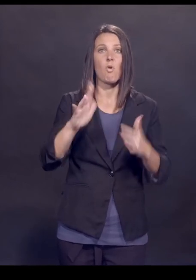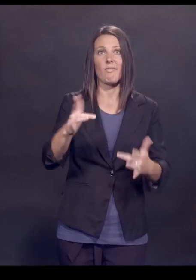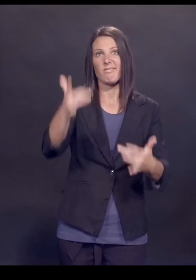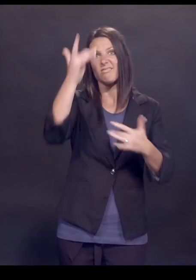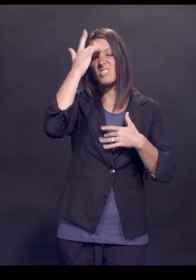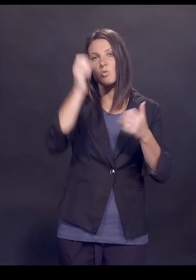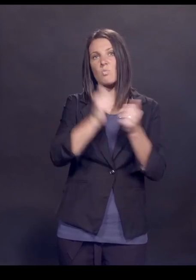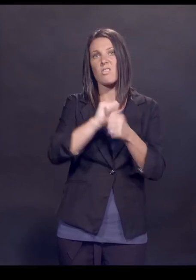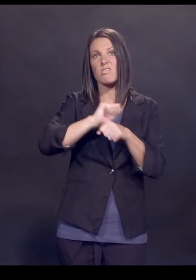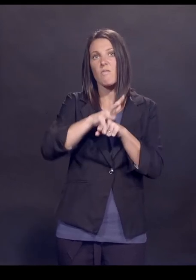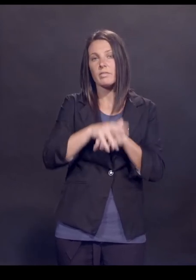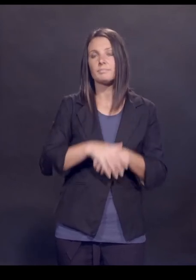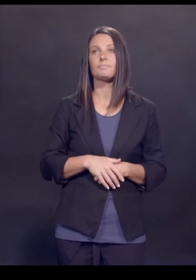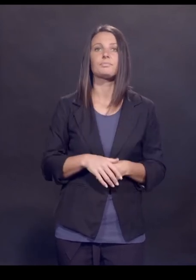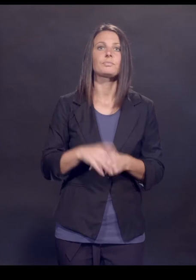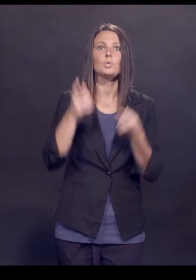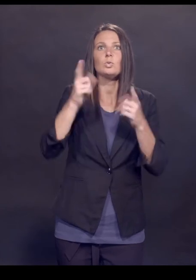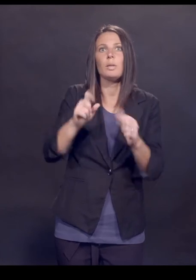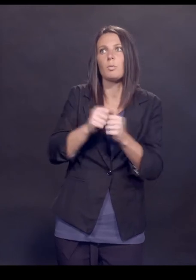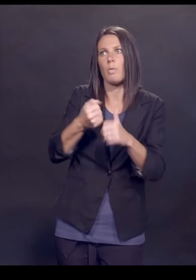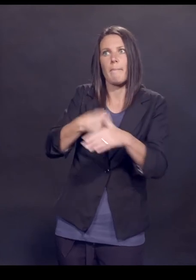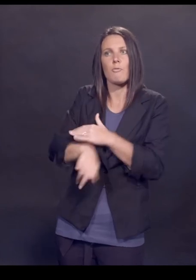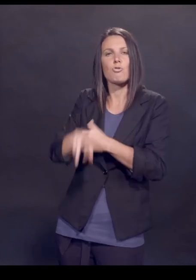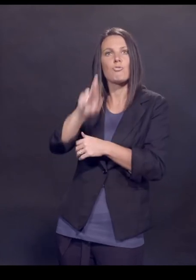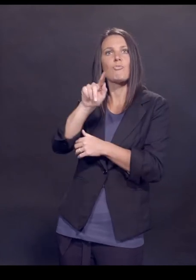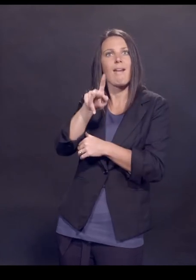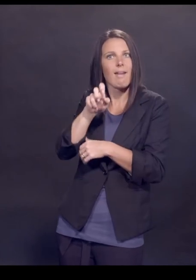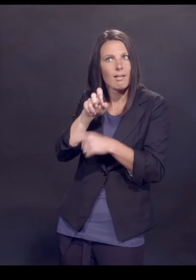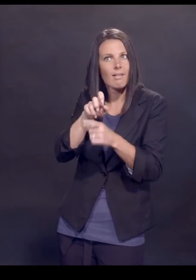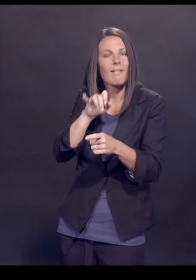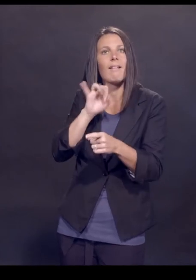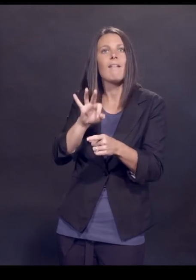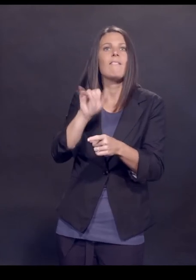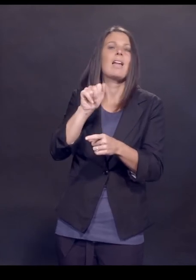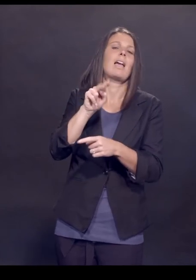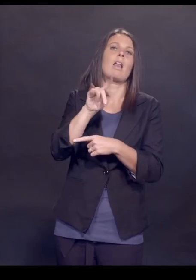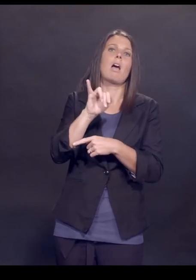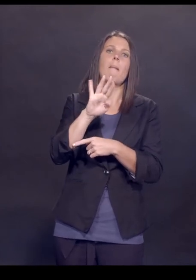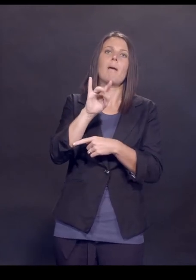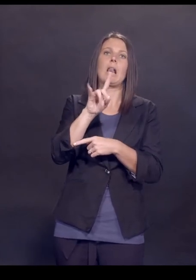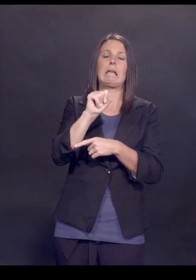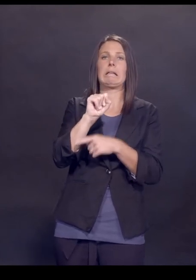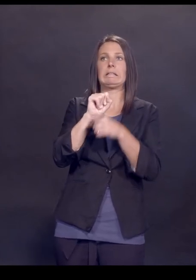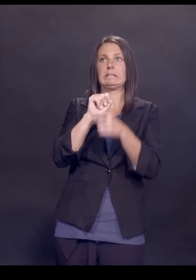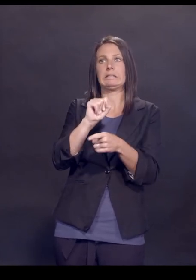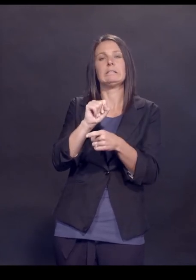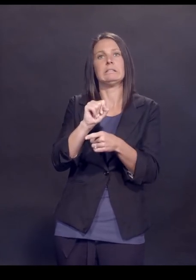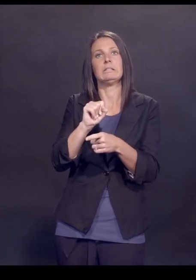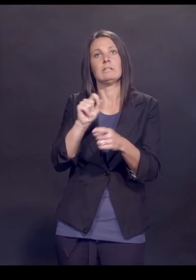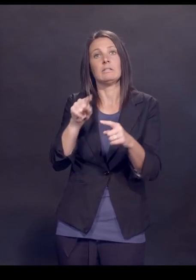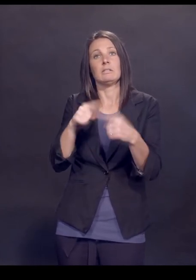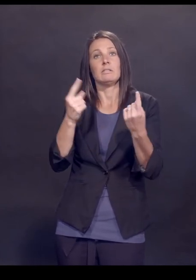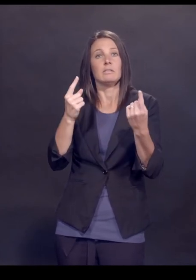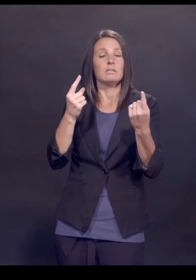Well, so if that's the case, then what's happened to the birth rate? I mean, if the antibodies directed against SARS-CoV-2 surface protein are negatively